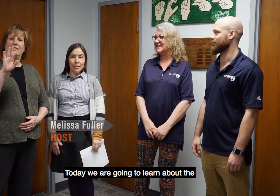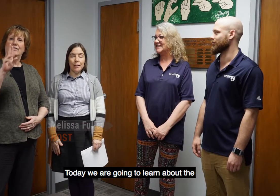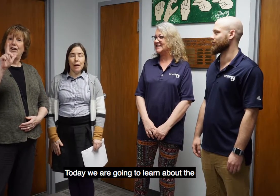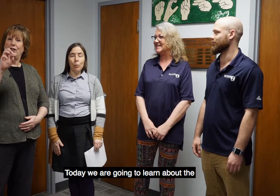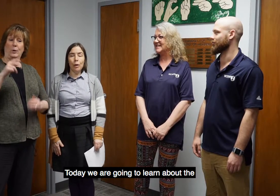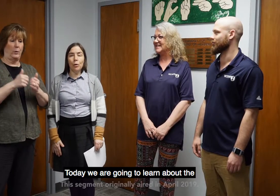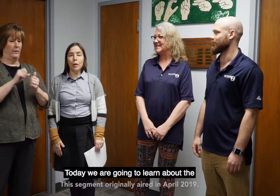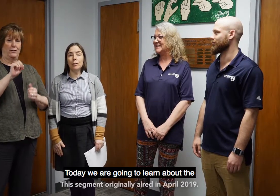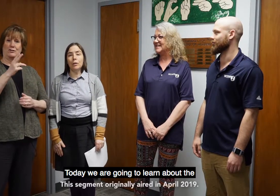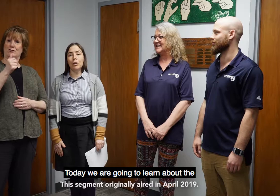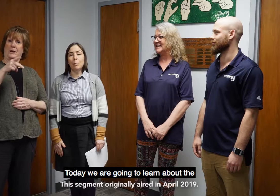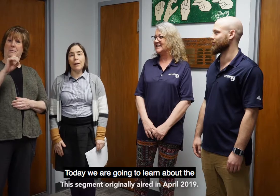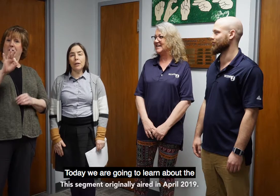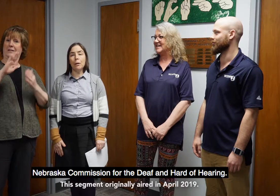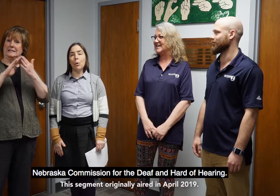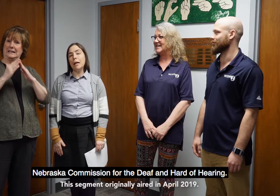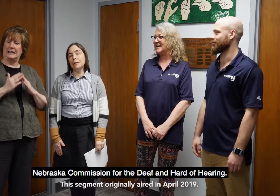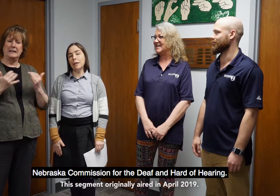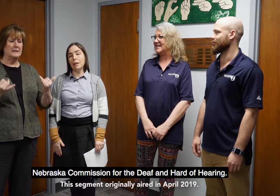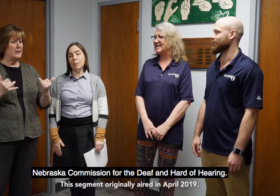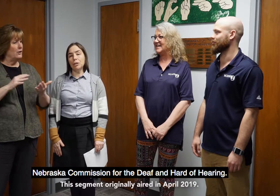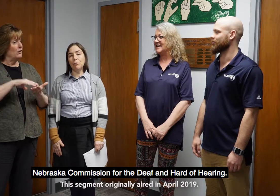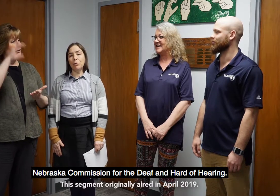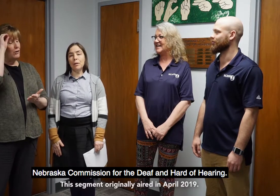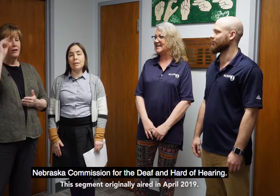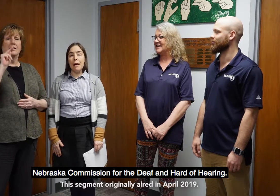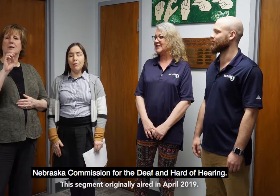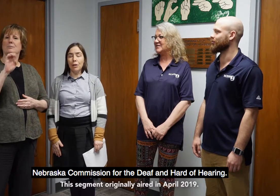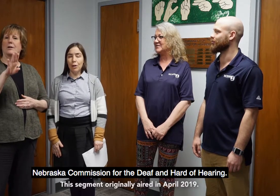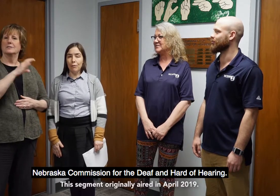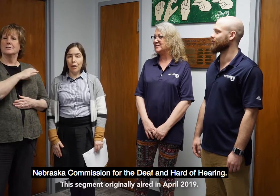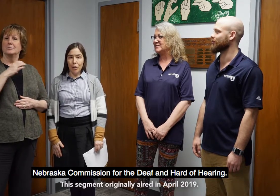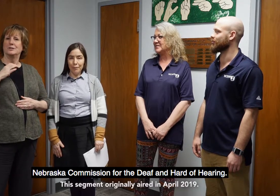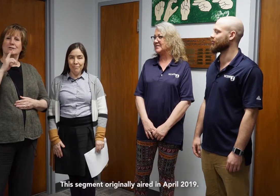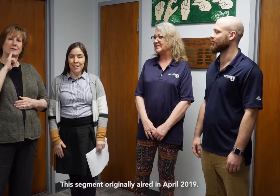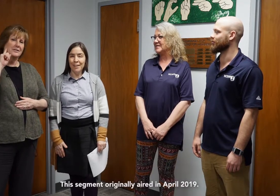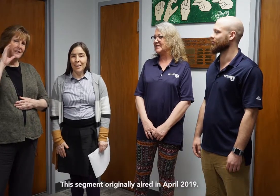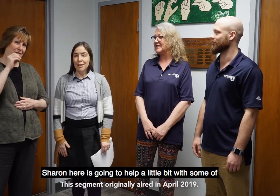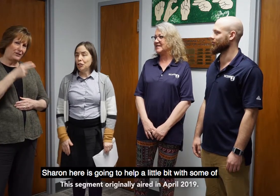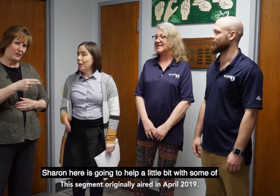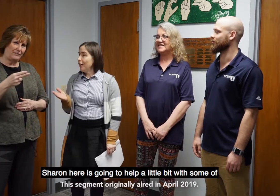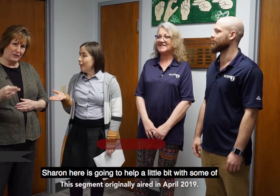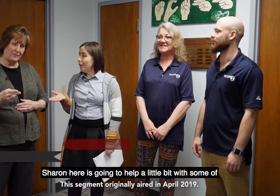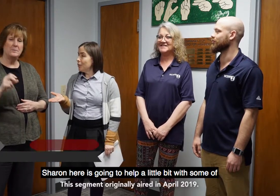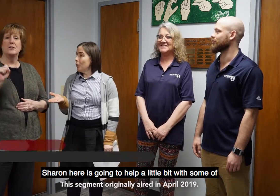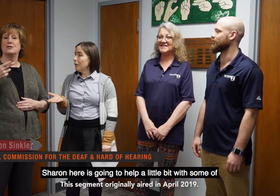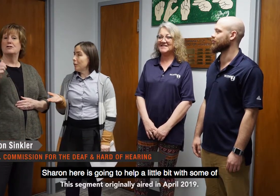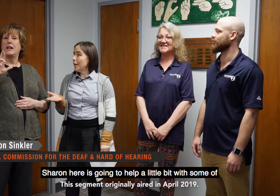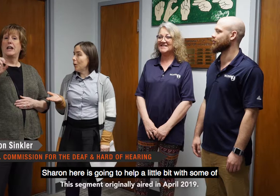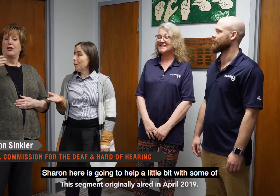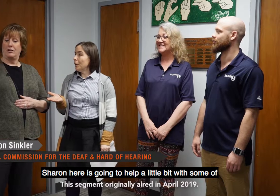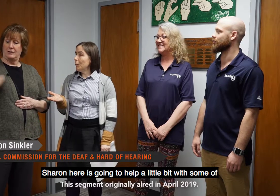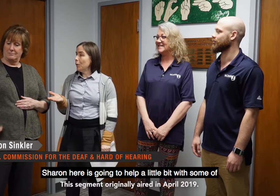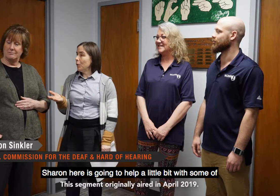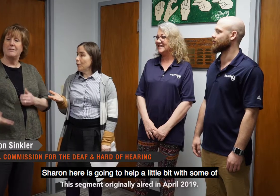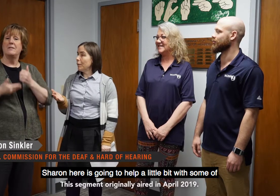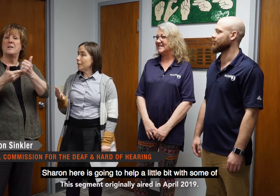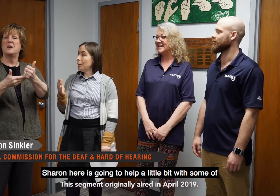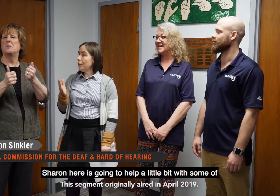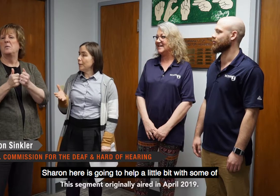Today we are going to learn about the Nebraska Commission for the Deaf and Hard of Hearing. Sharon here is going to help a little bit with some of the